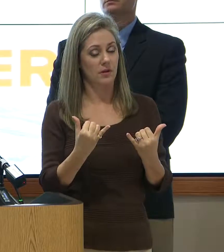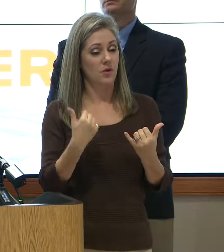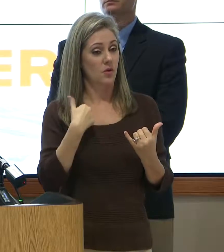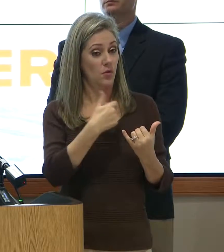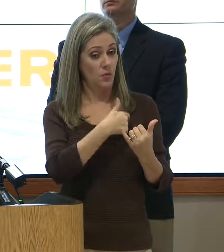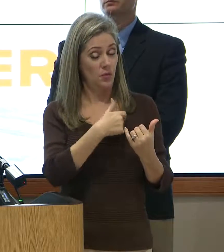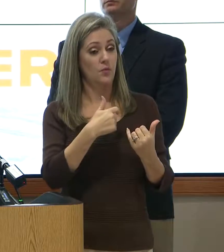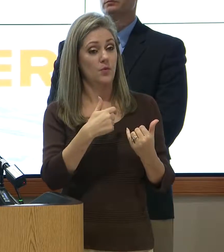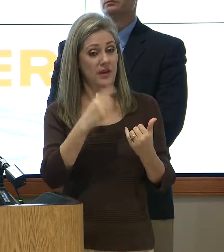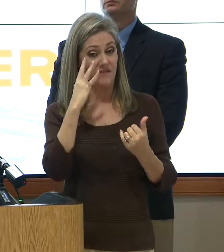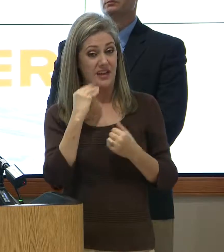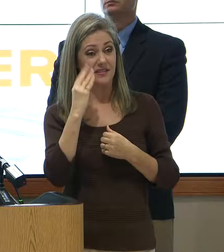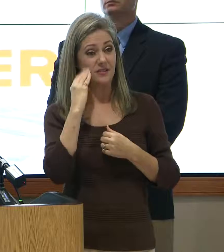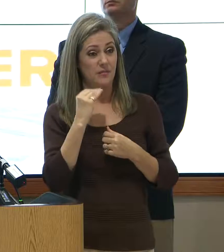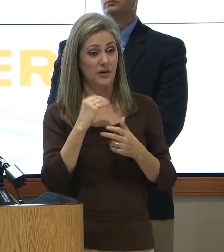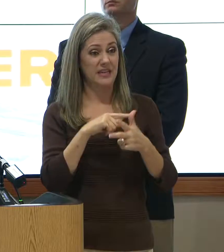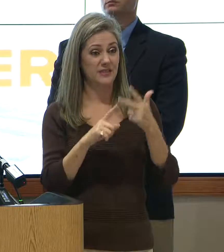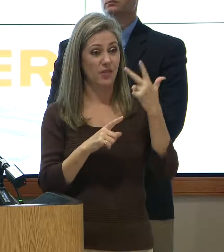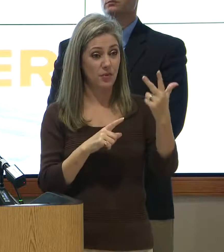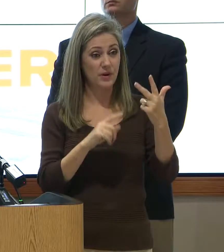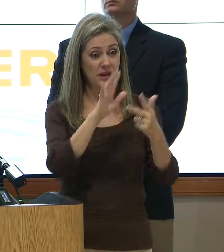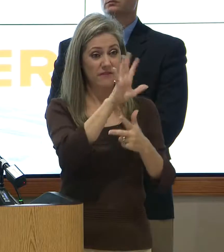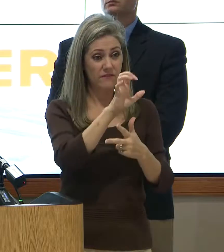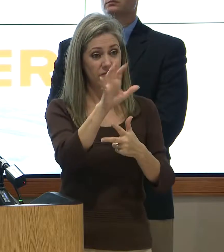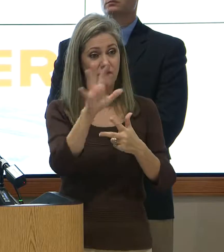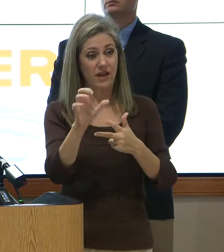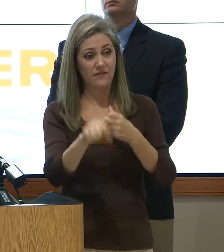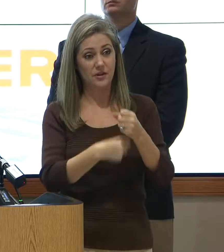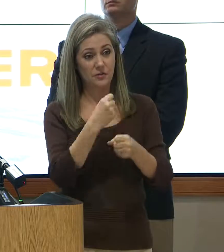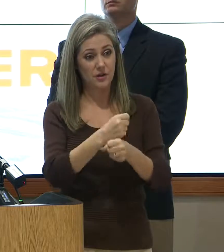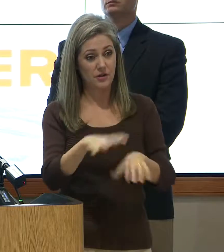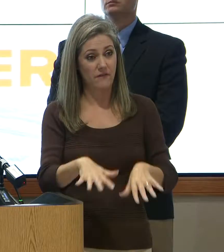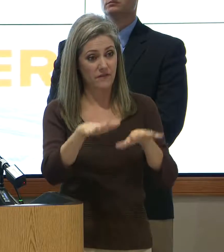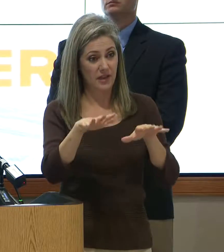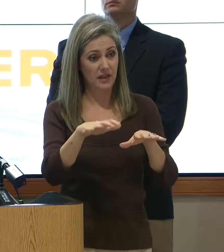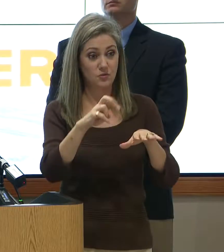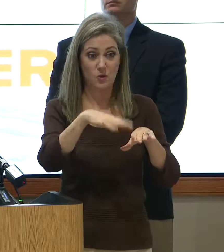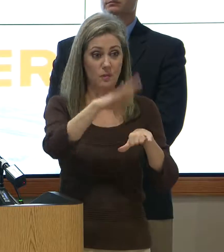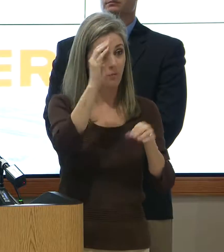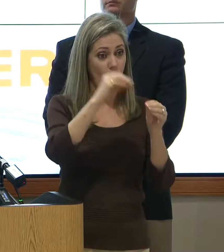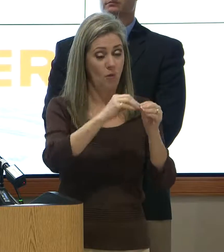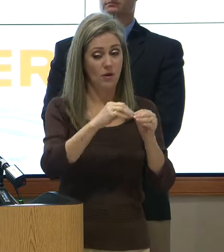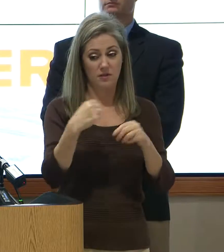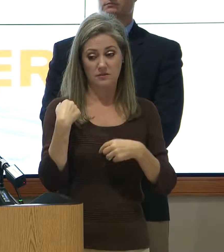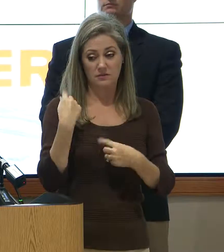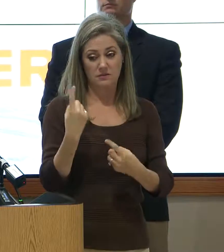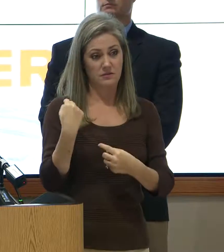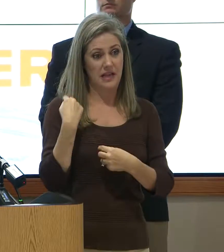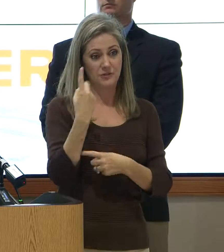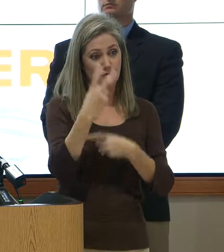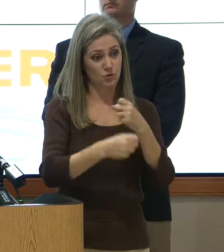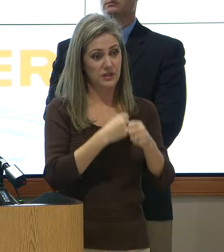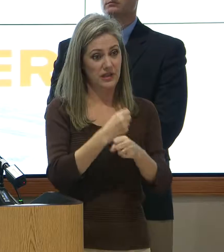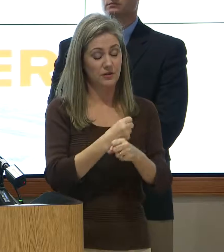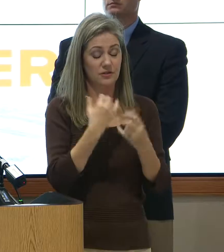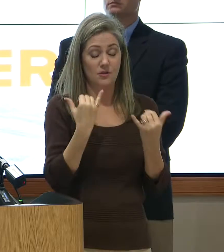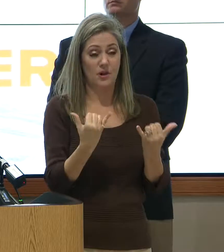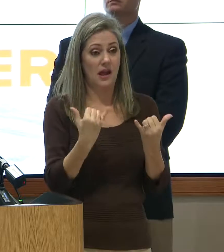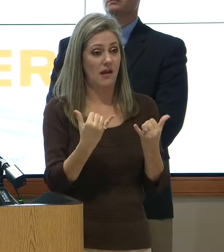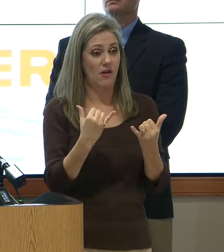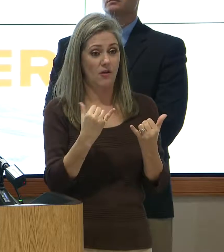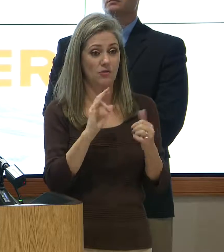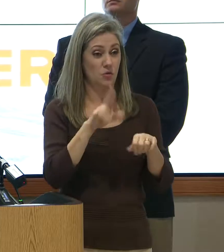We've had three 500-year floods or above in the last two years. So there is a new normal, and we've all been talking about that.